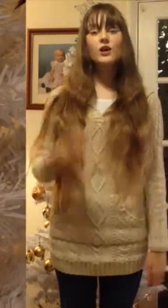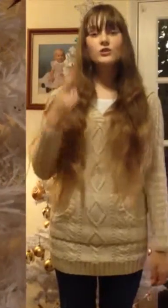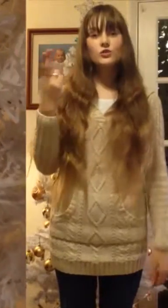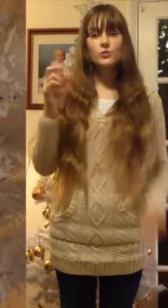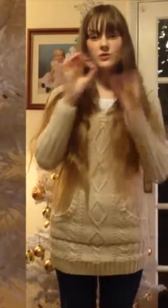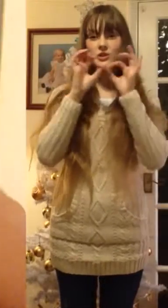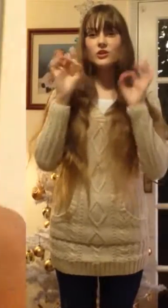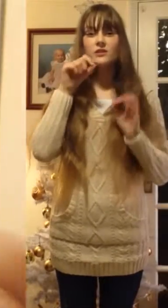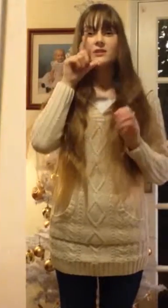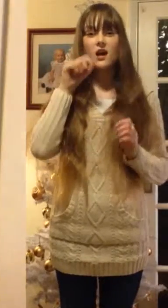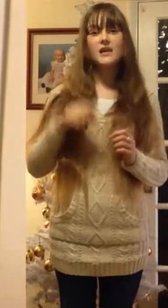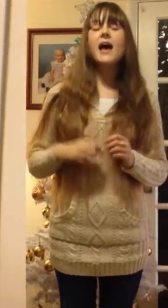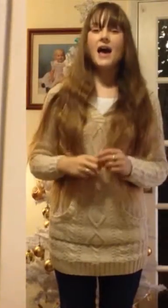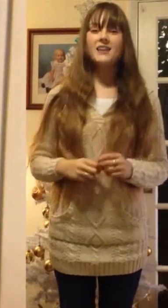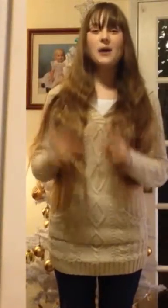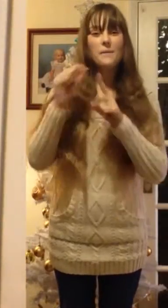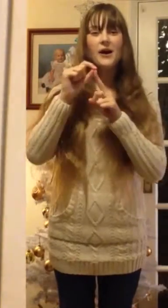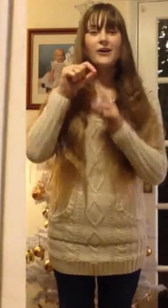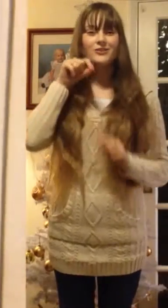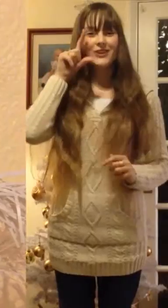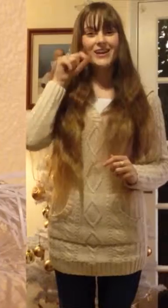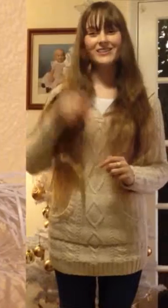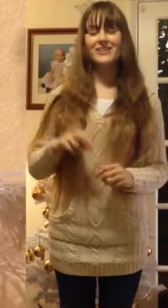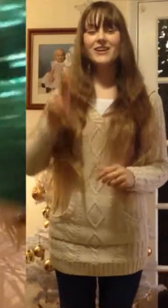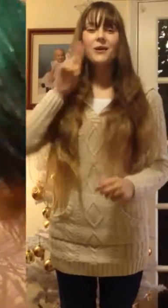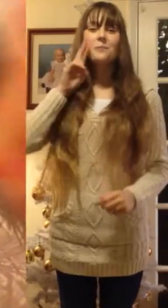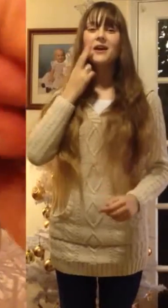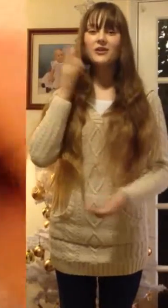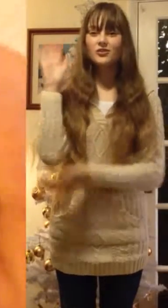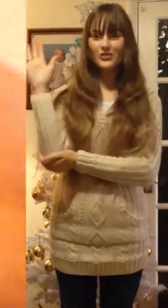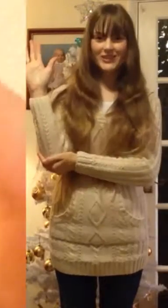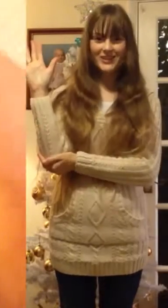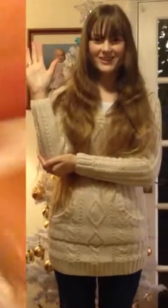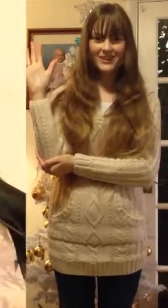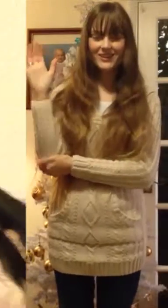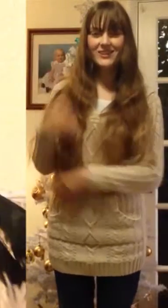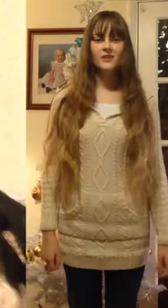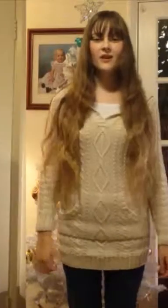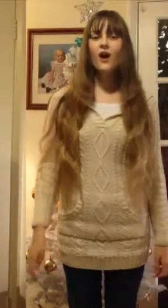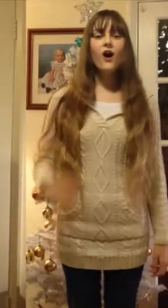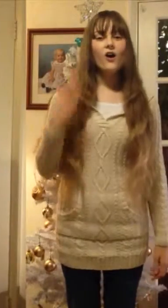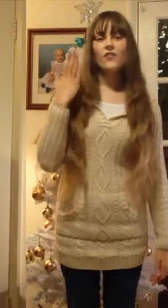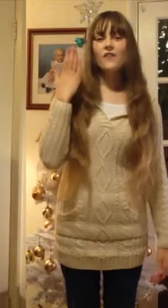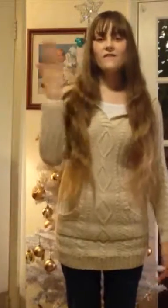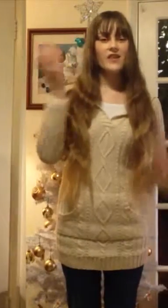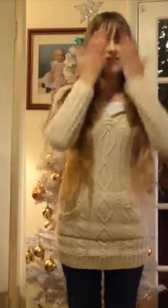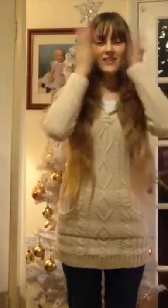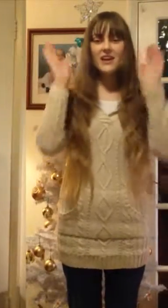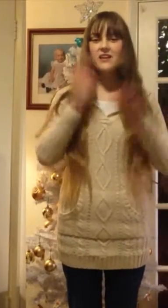hens, two turtledoves and a partridge in a pear tree. On the fifth day